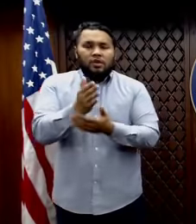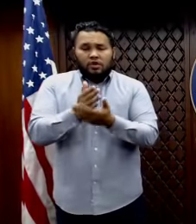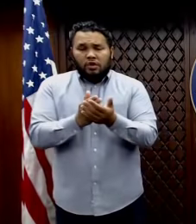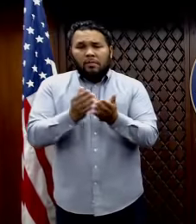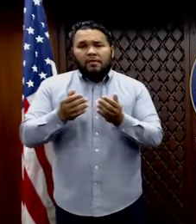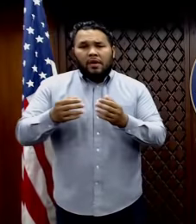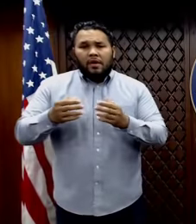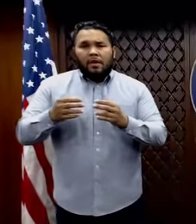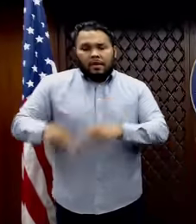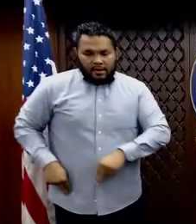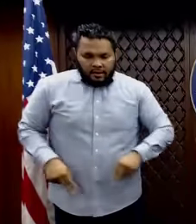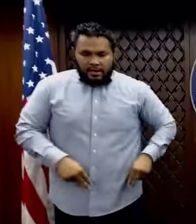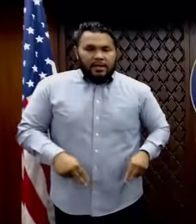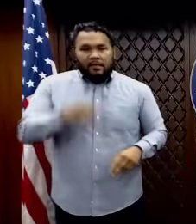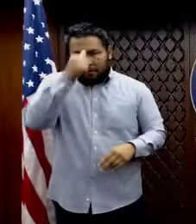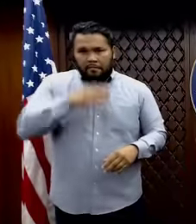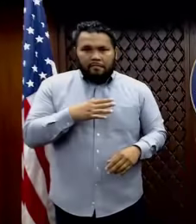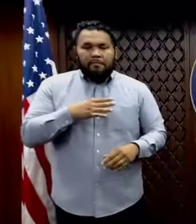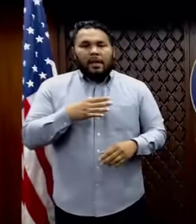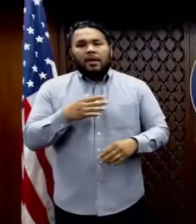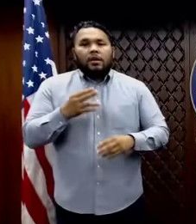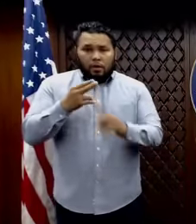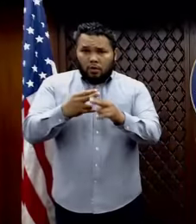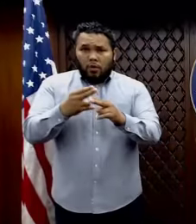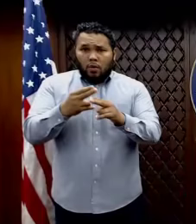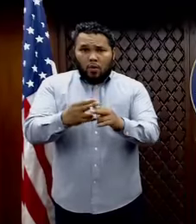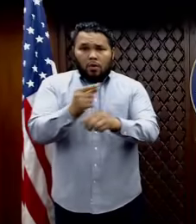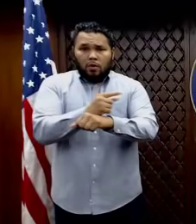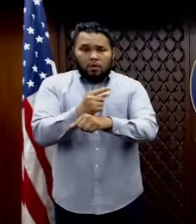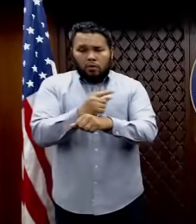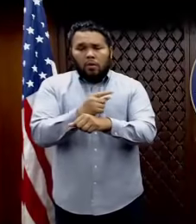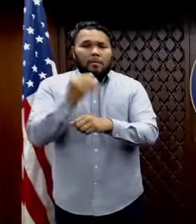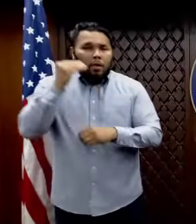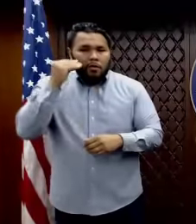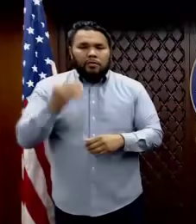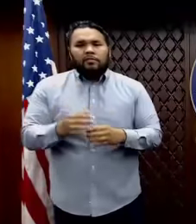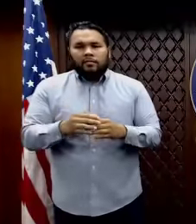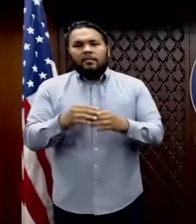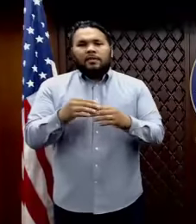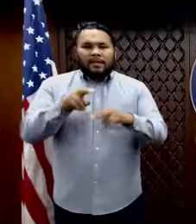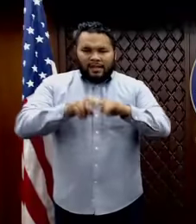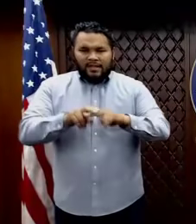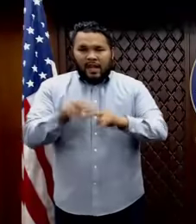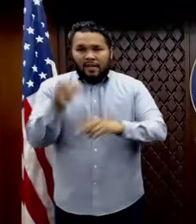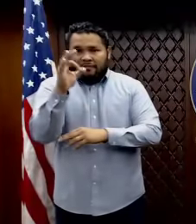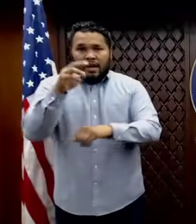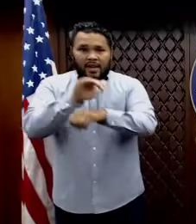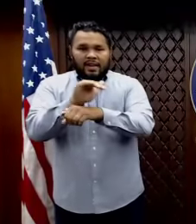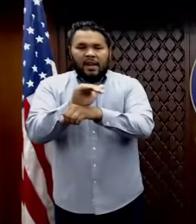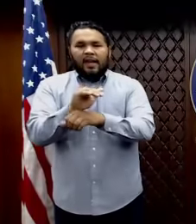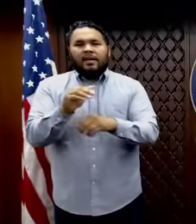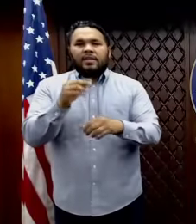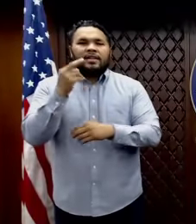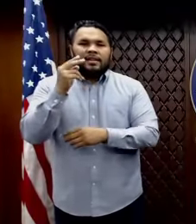call Guam home. They sat at Kings with friends on a Friday night. They graduated from places